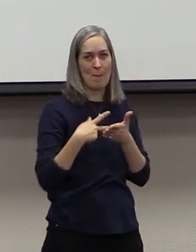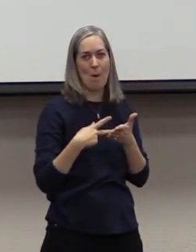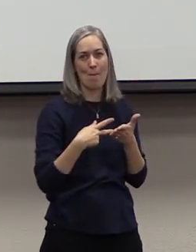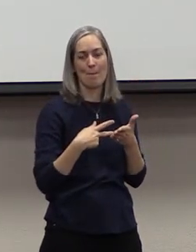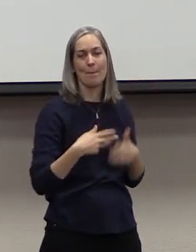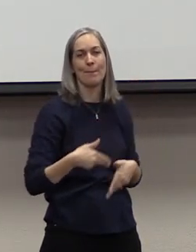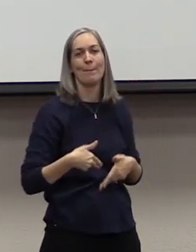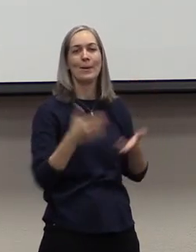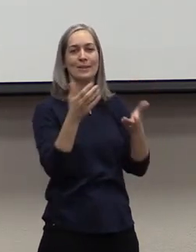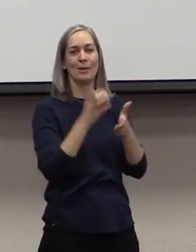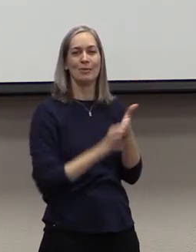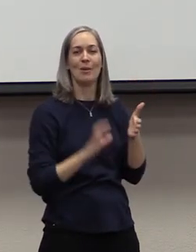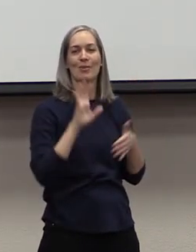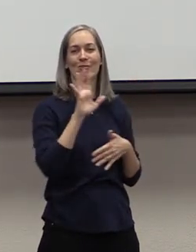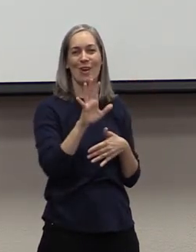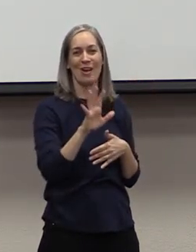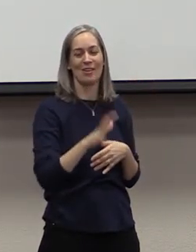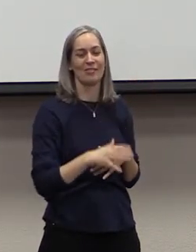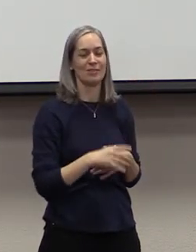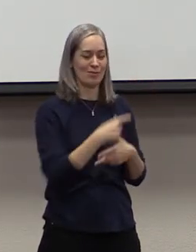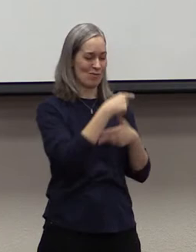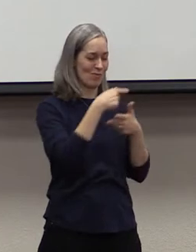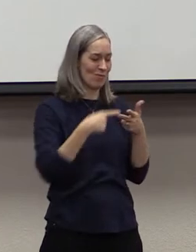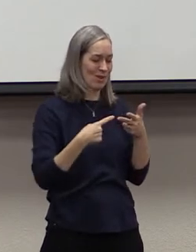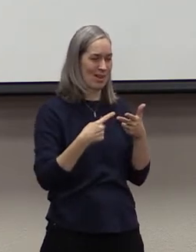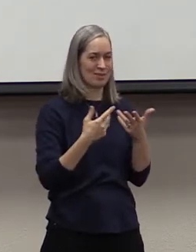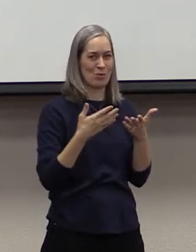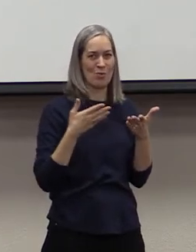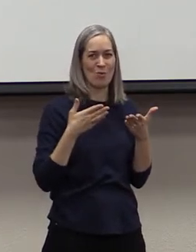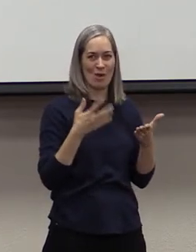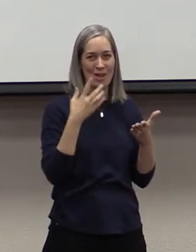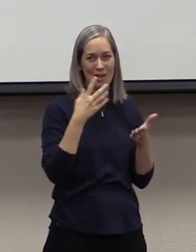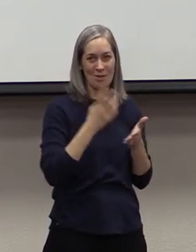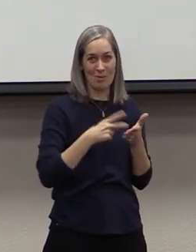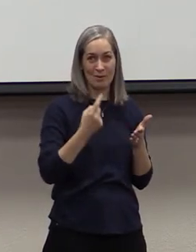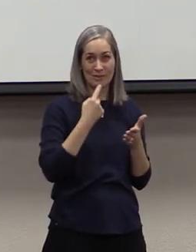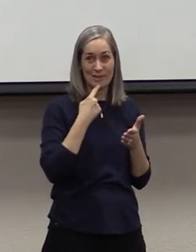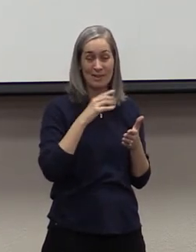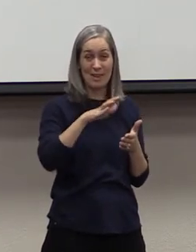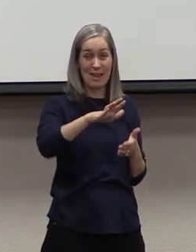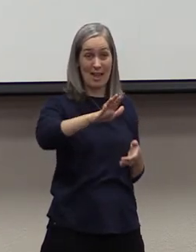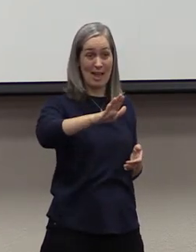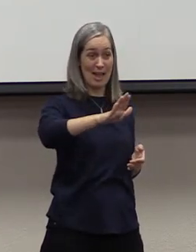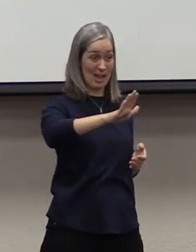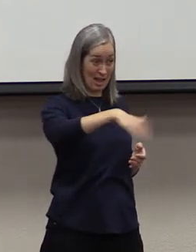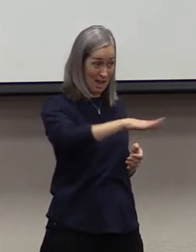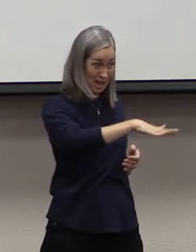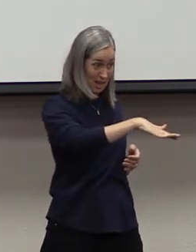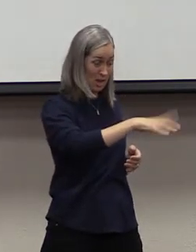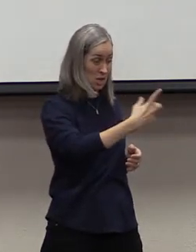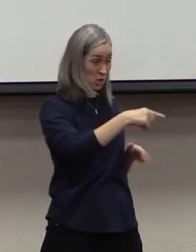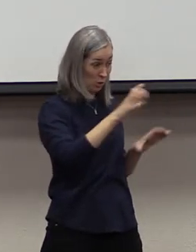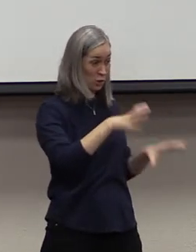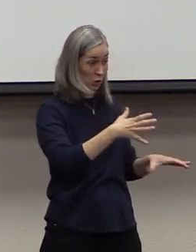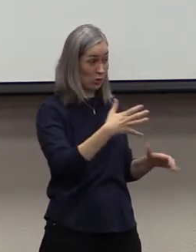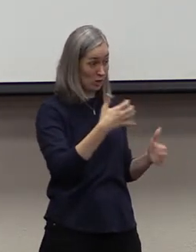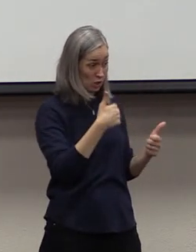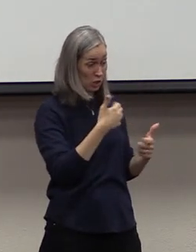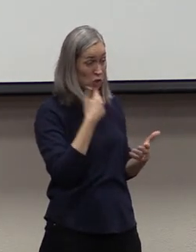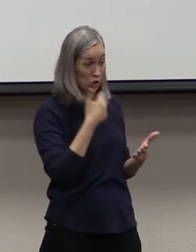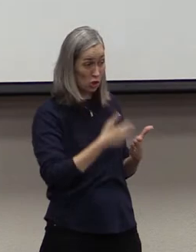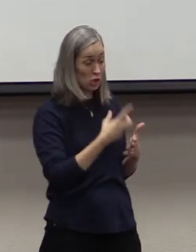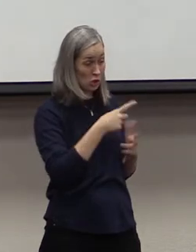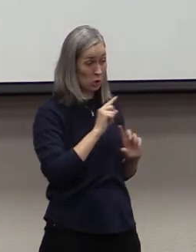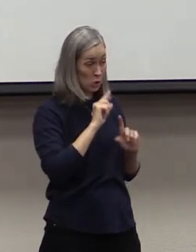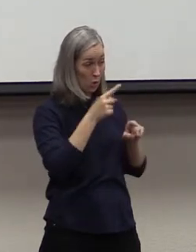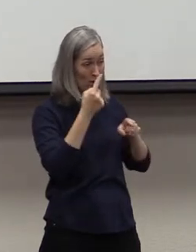5. Those three things are a way of Paul saying, Hey, you're doing good. You're heading